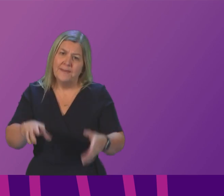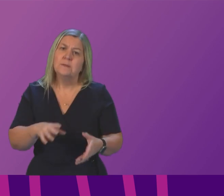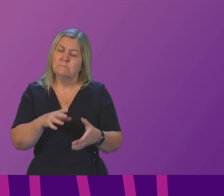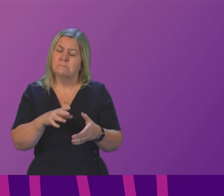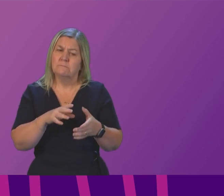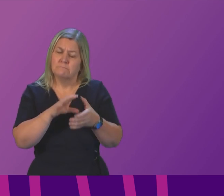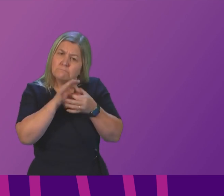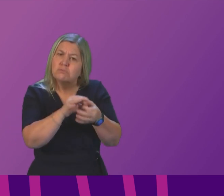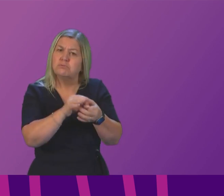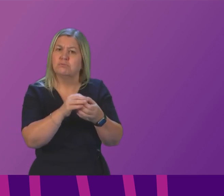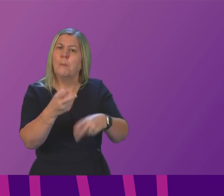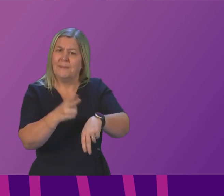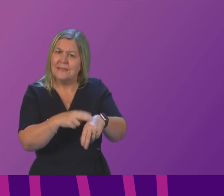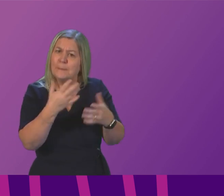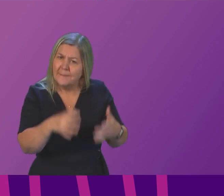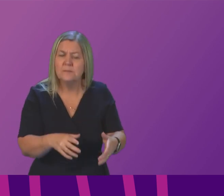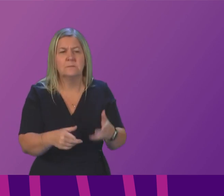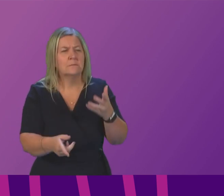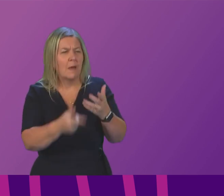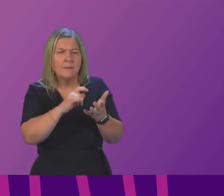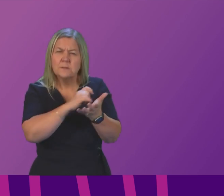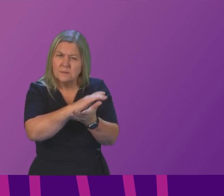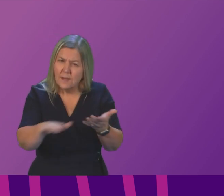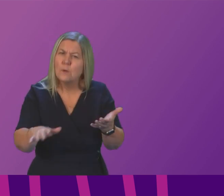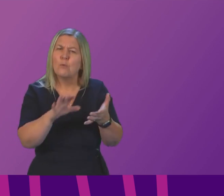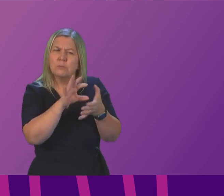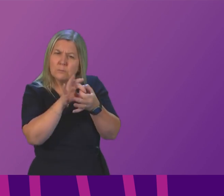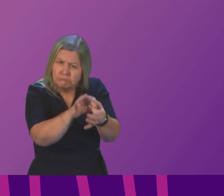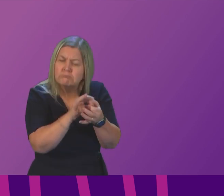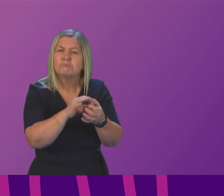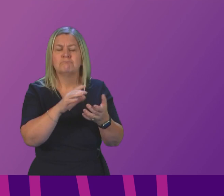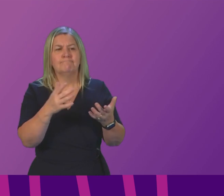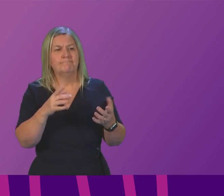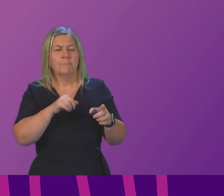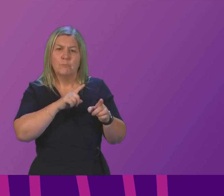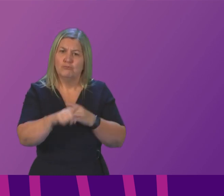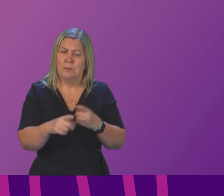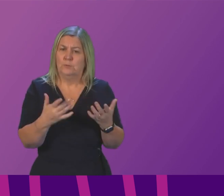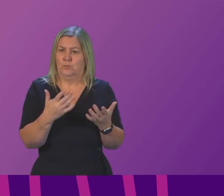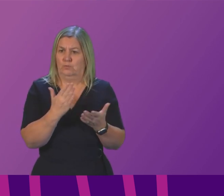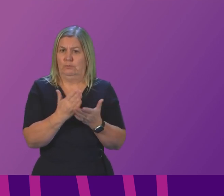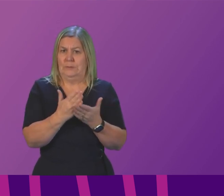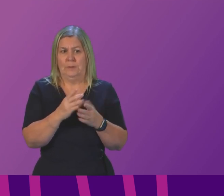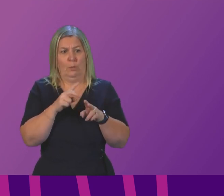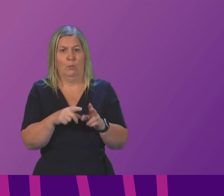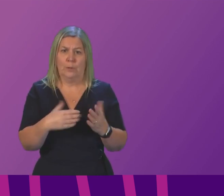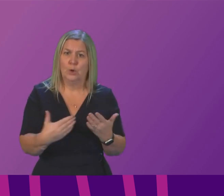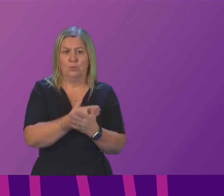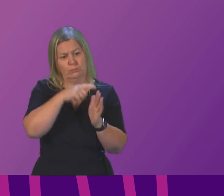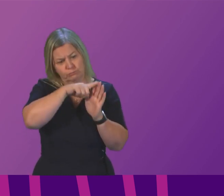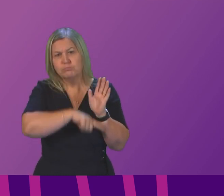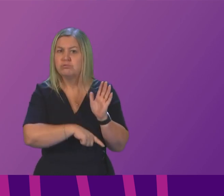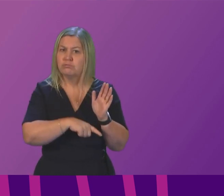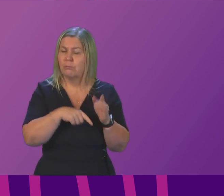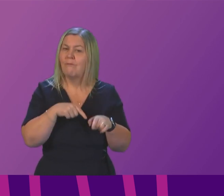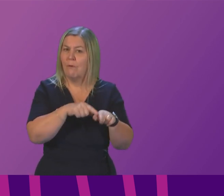with other partners and stakeholders over a long period of time now in coming to the new and tighter restrictions that are in place and we will also